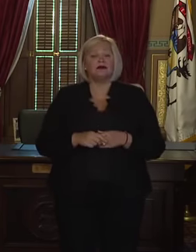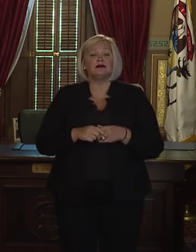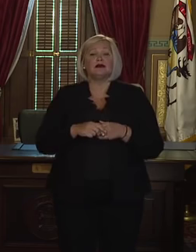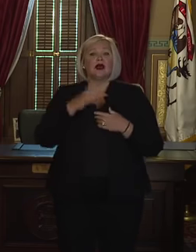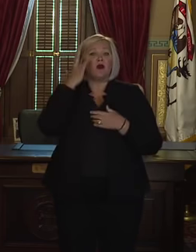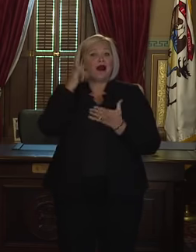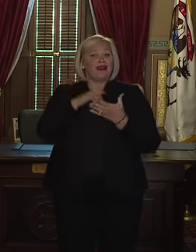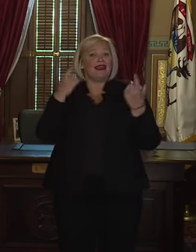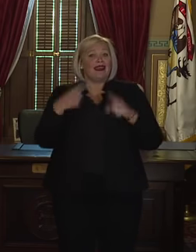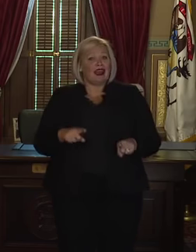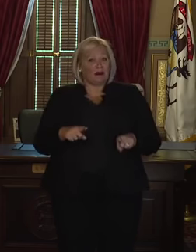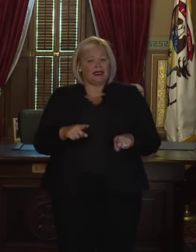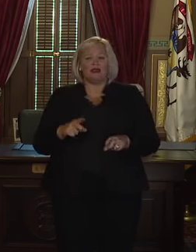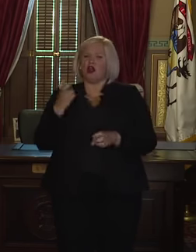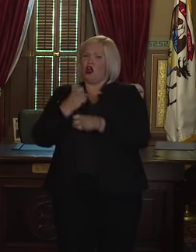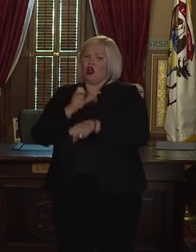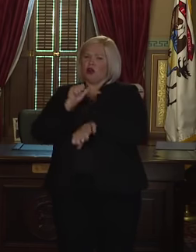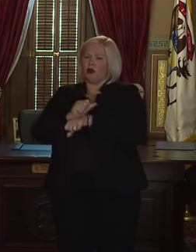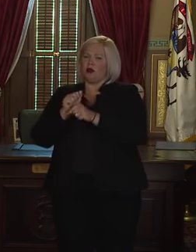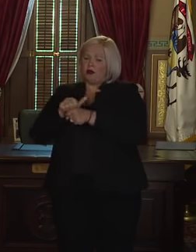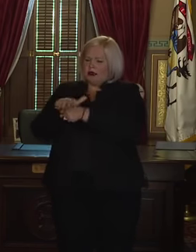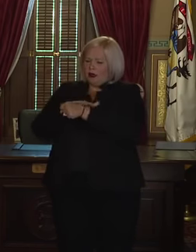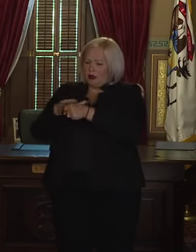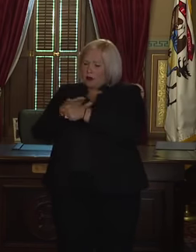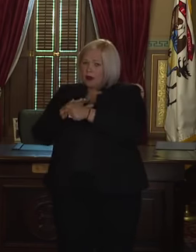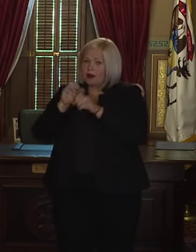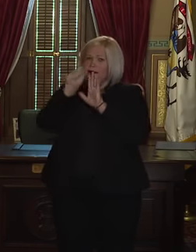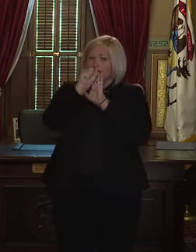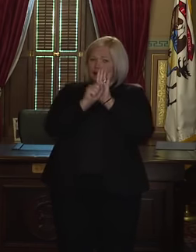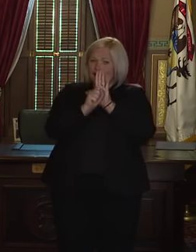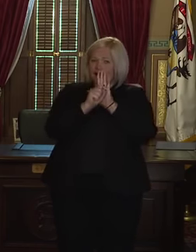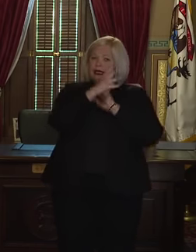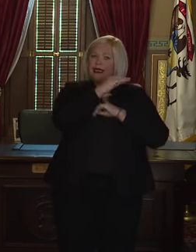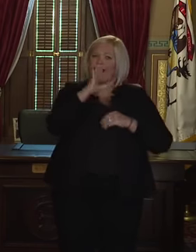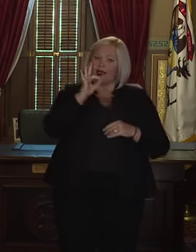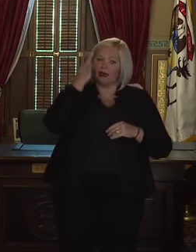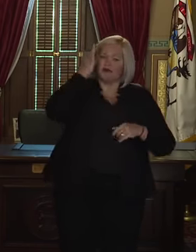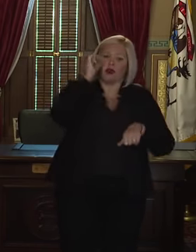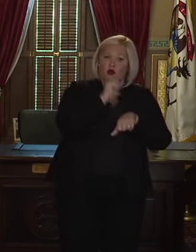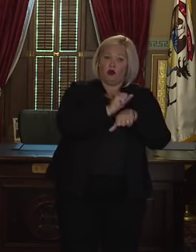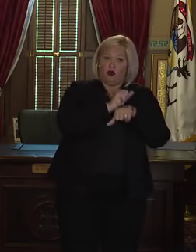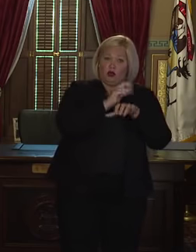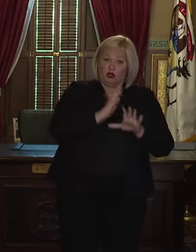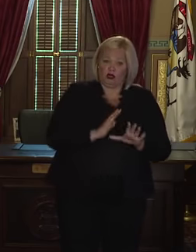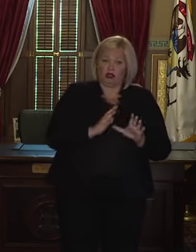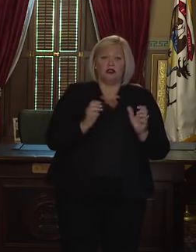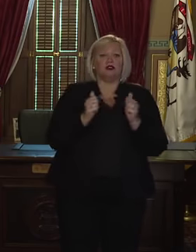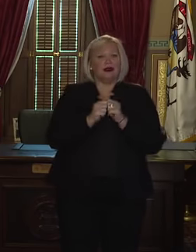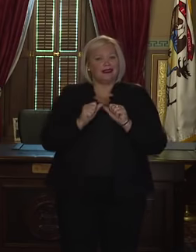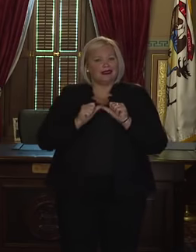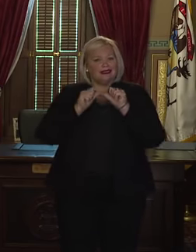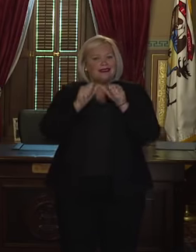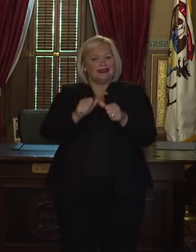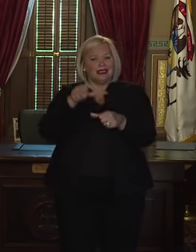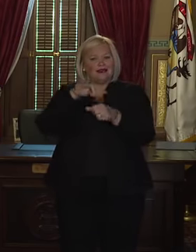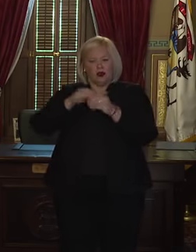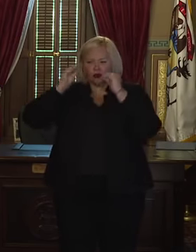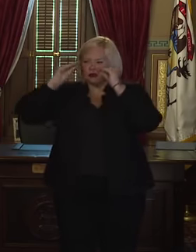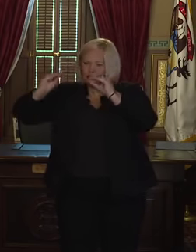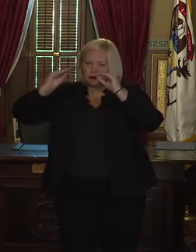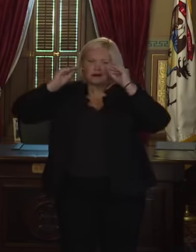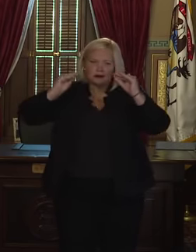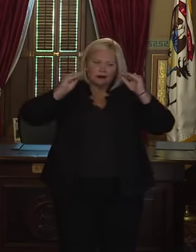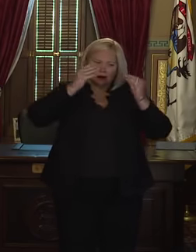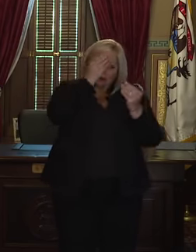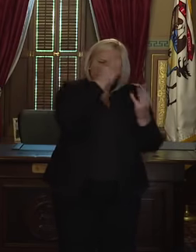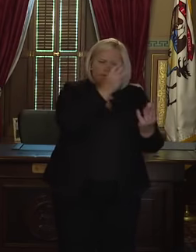a result of collaboration between local, state, and federal officials, coupled with a sustained voter education effort